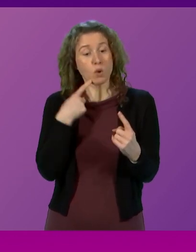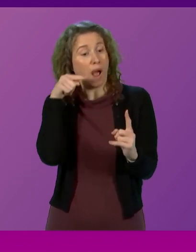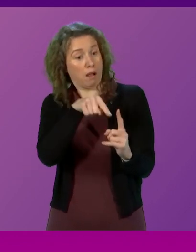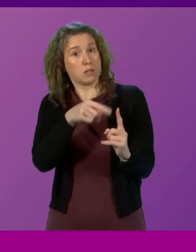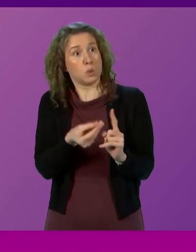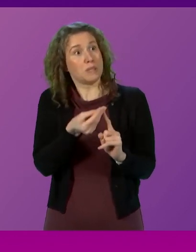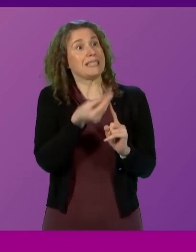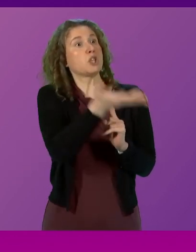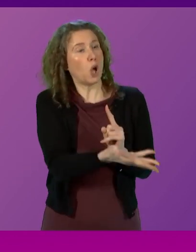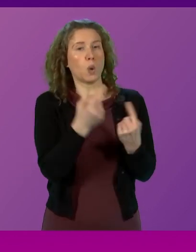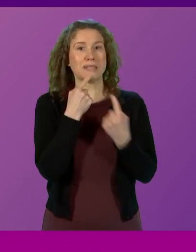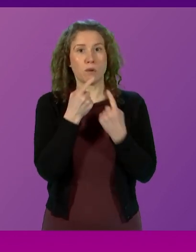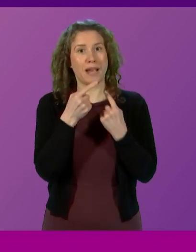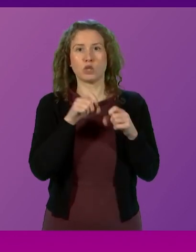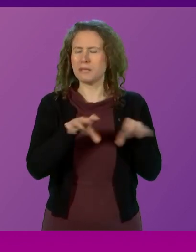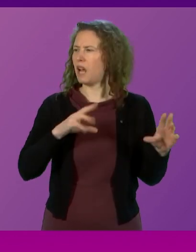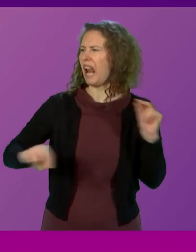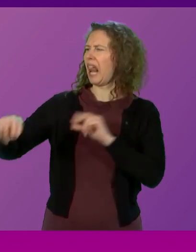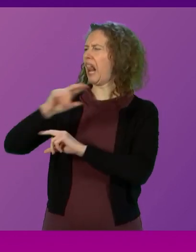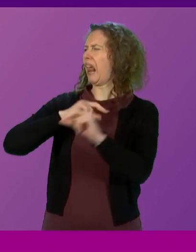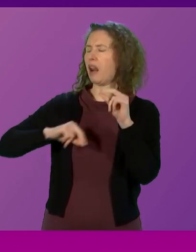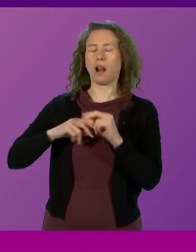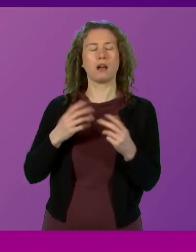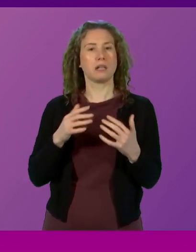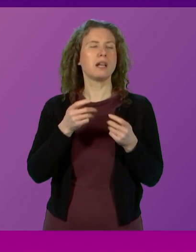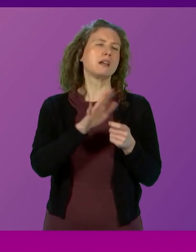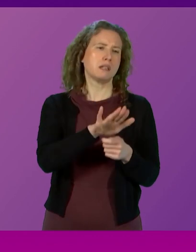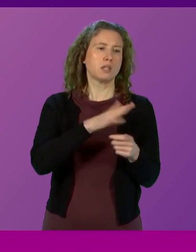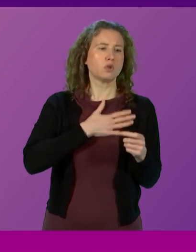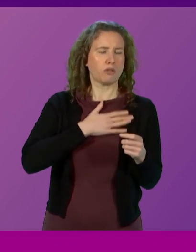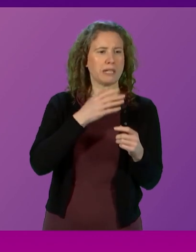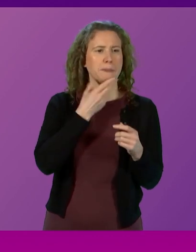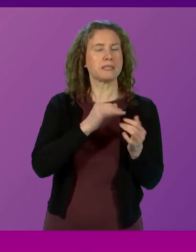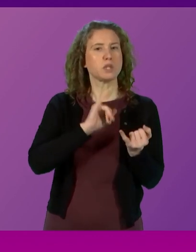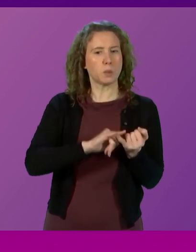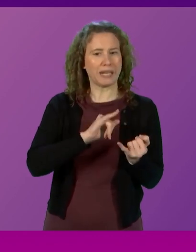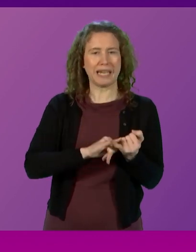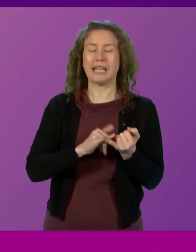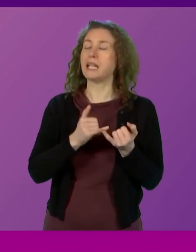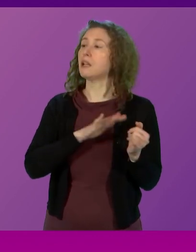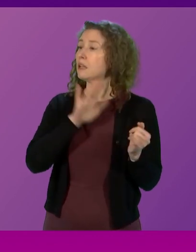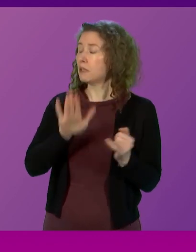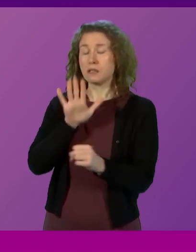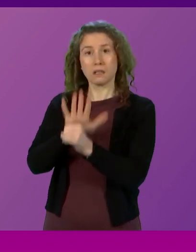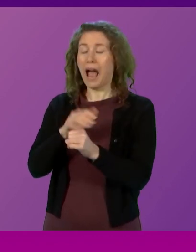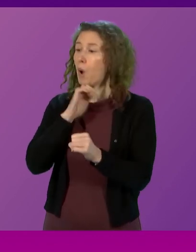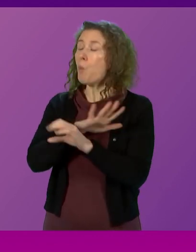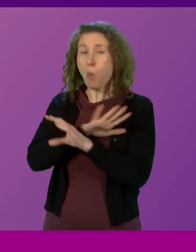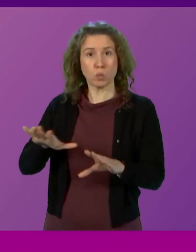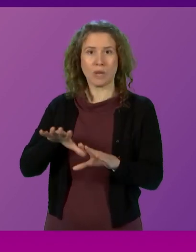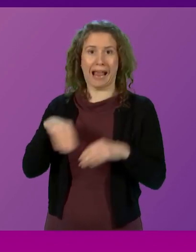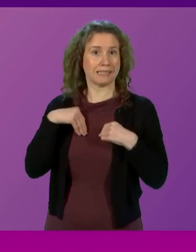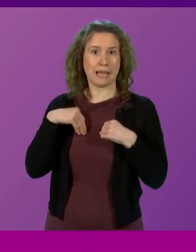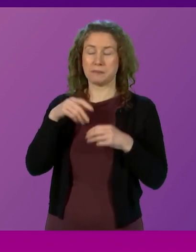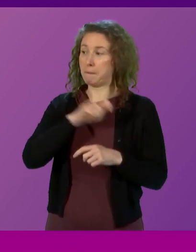any information. Members, excuse me, Mr Swinney, I simply will not have